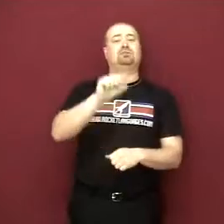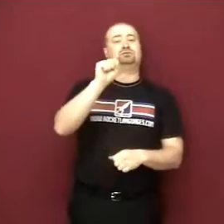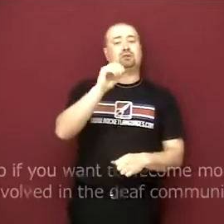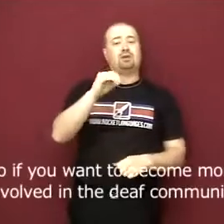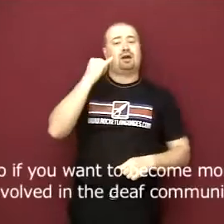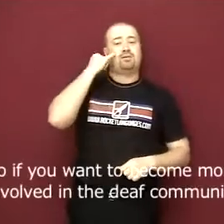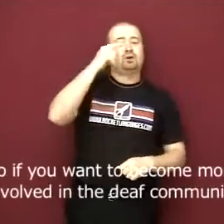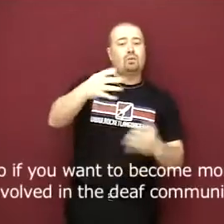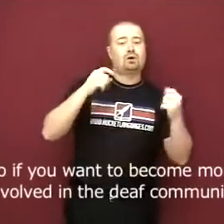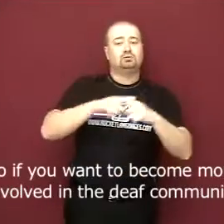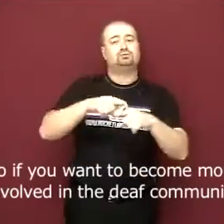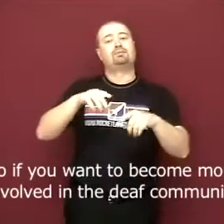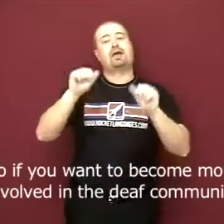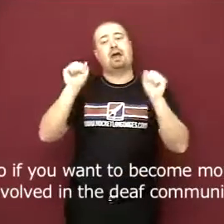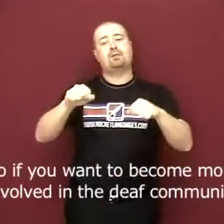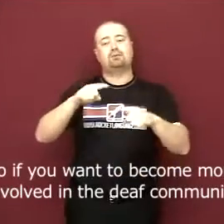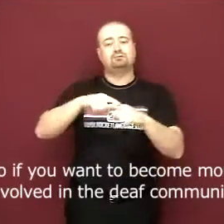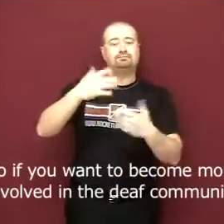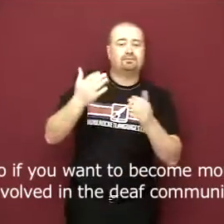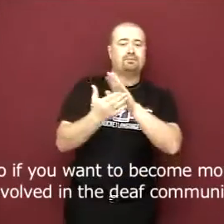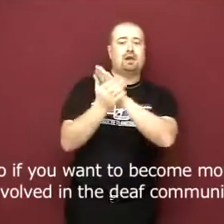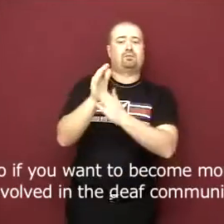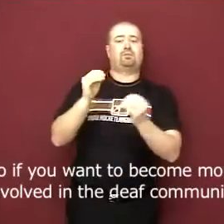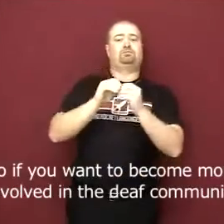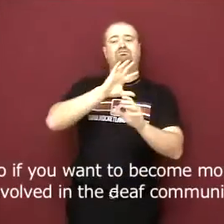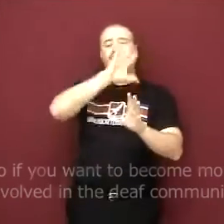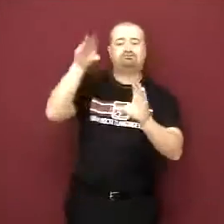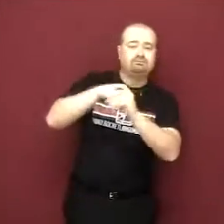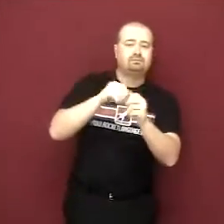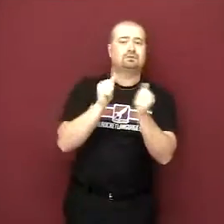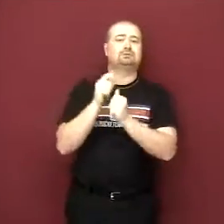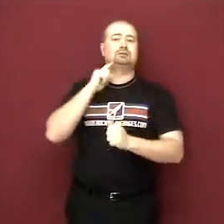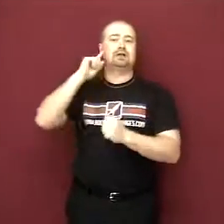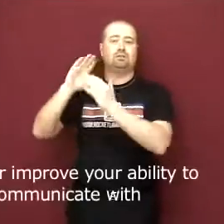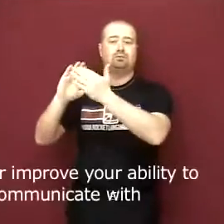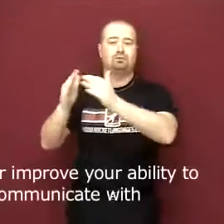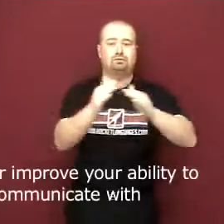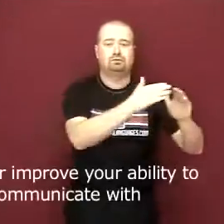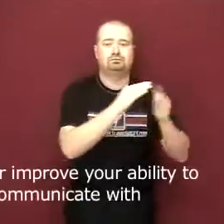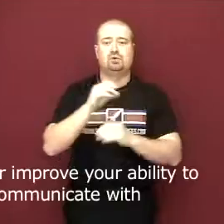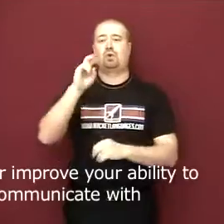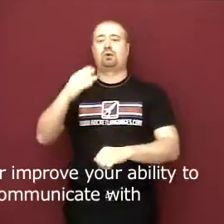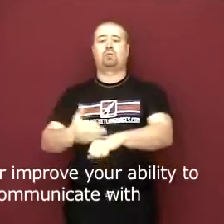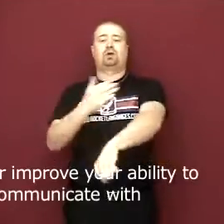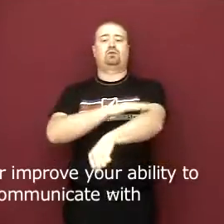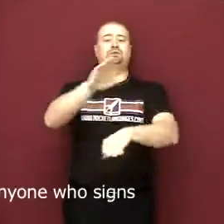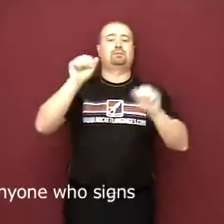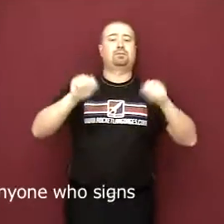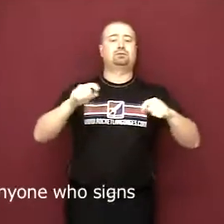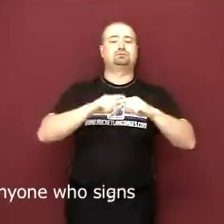So, if you want to become more involved in the deaf community or improve your ability to communicate with anyone who